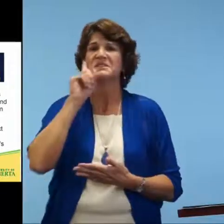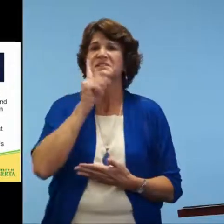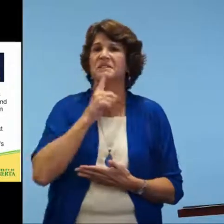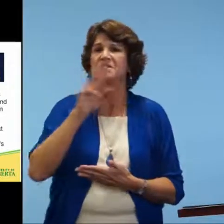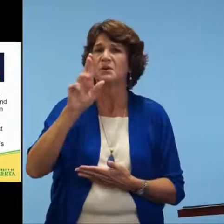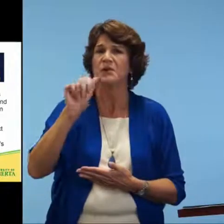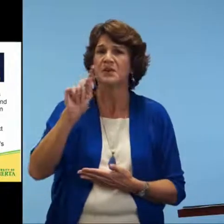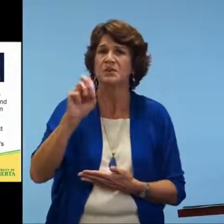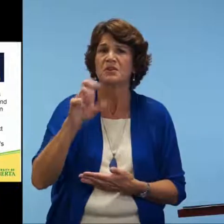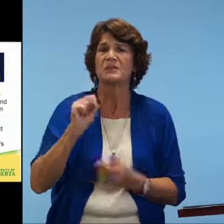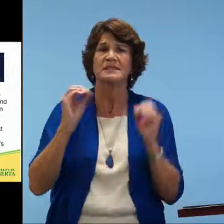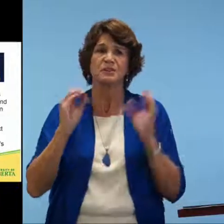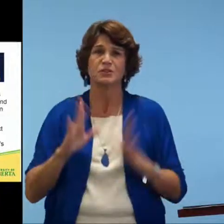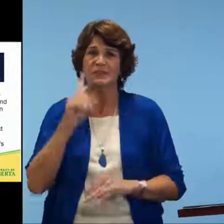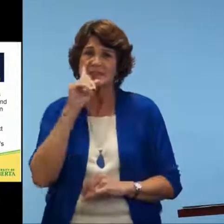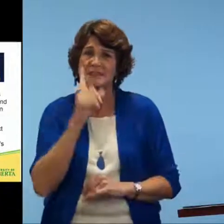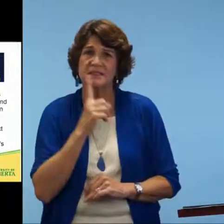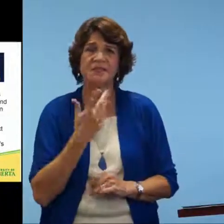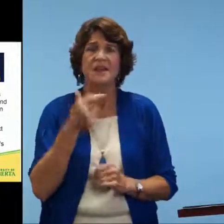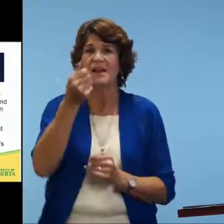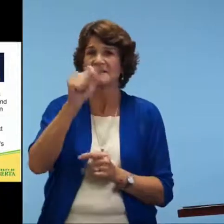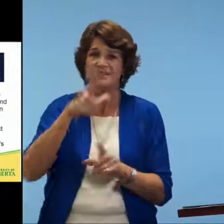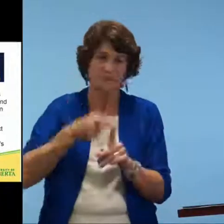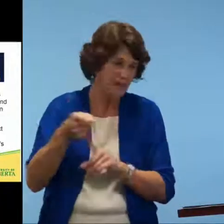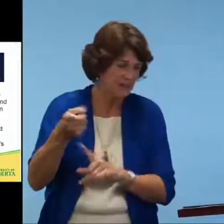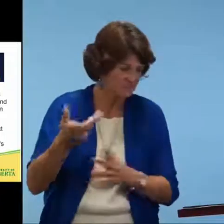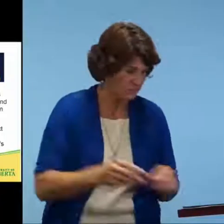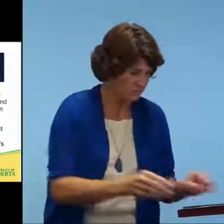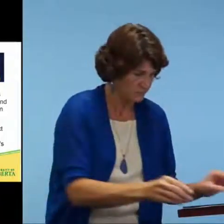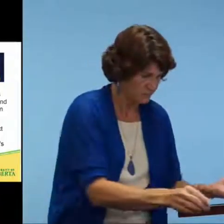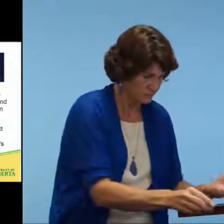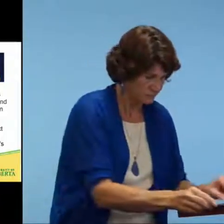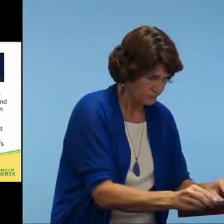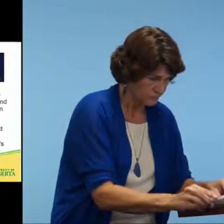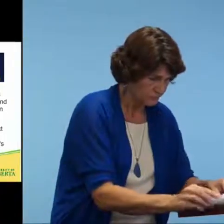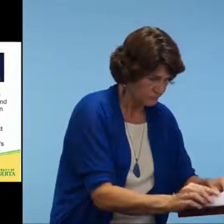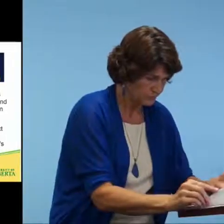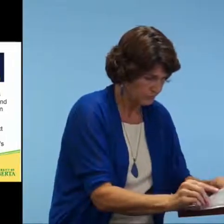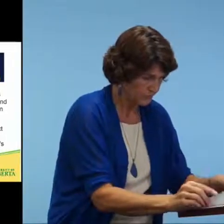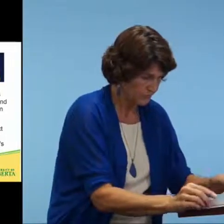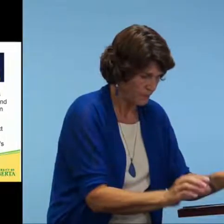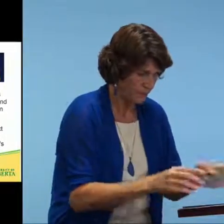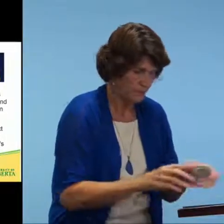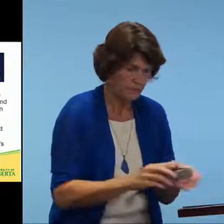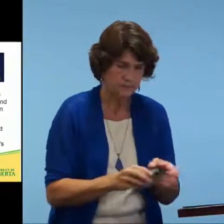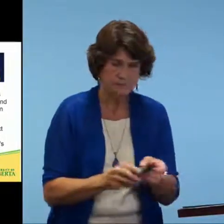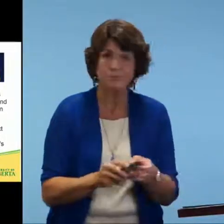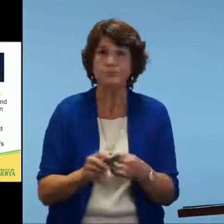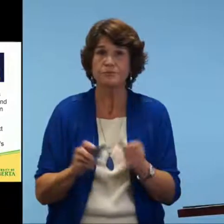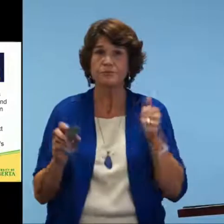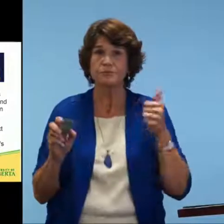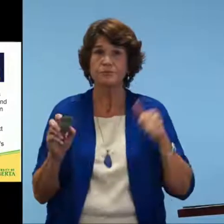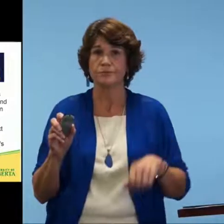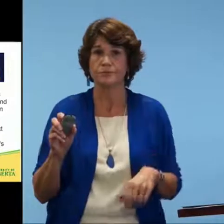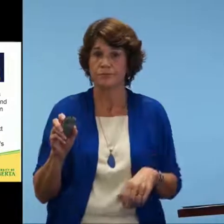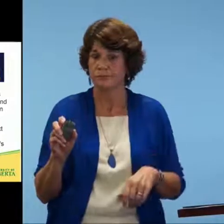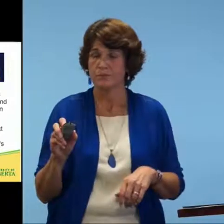Administrators would typically then, again, provide this test. those administrators would be ASL graders,